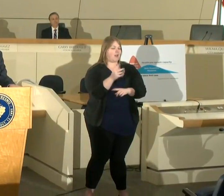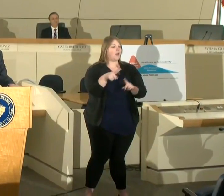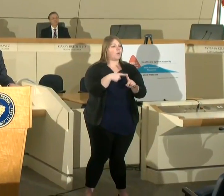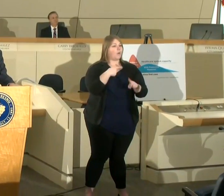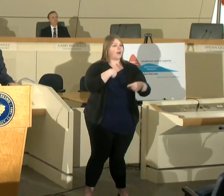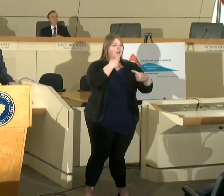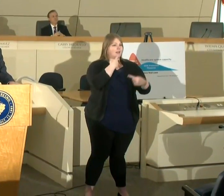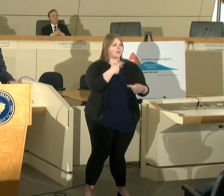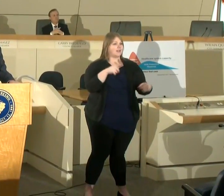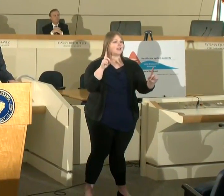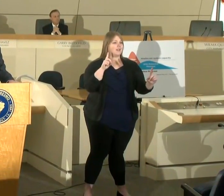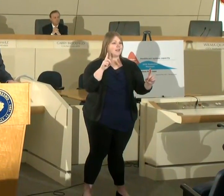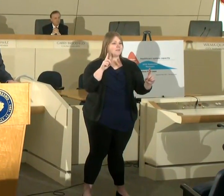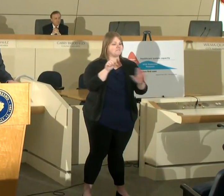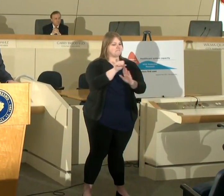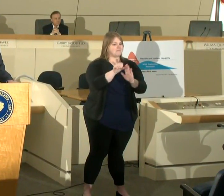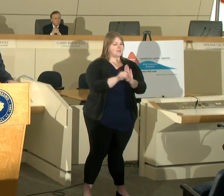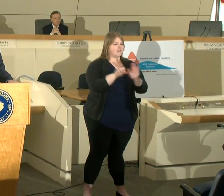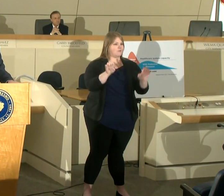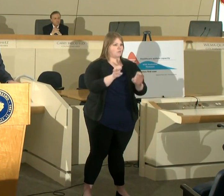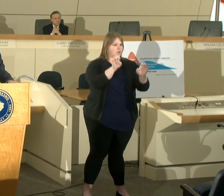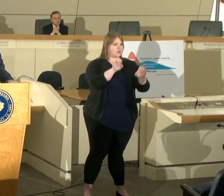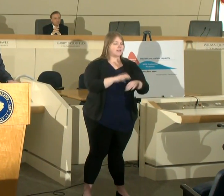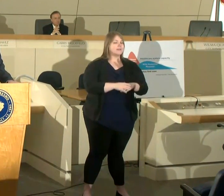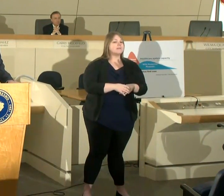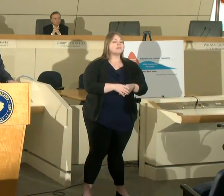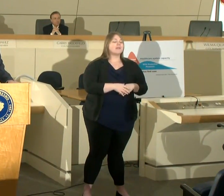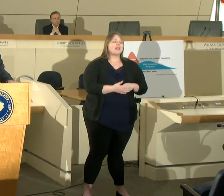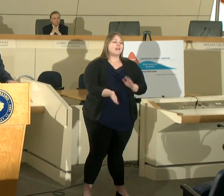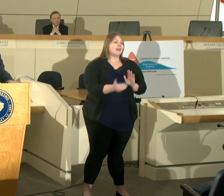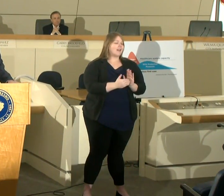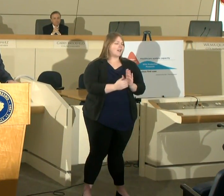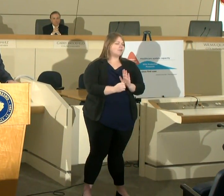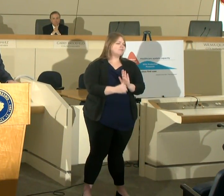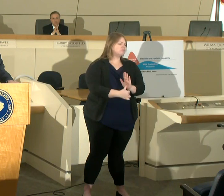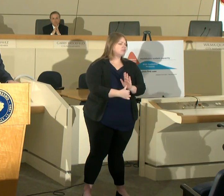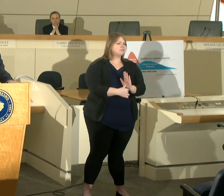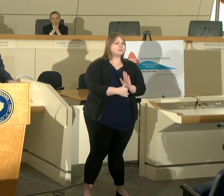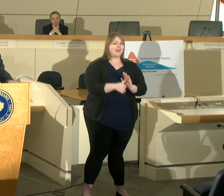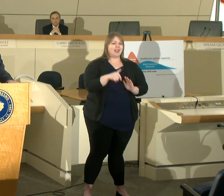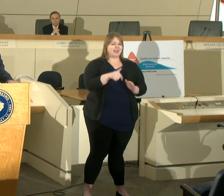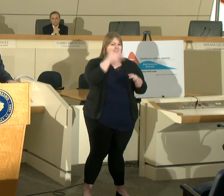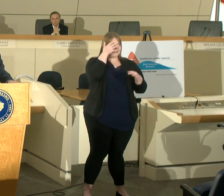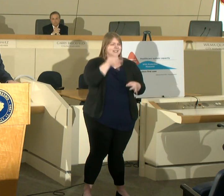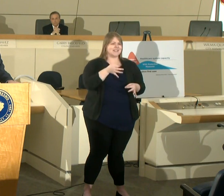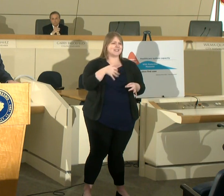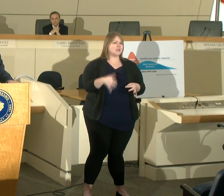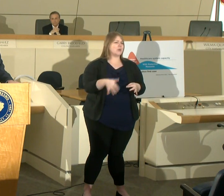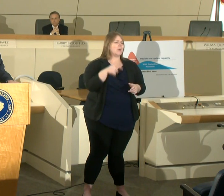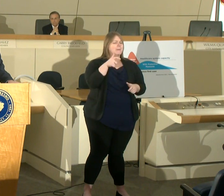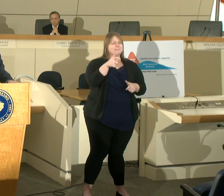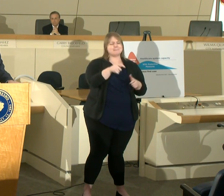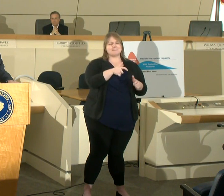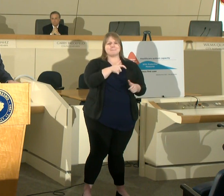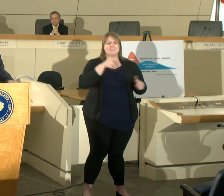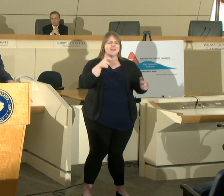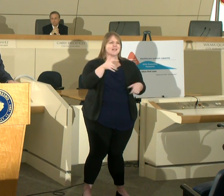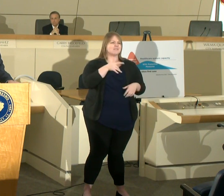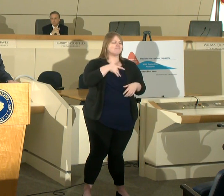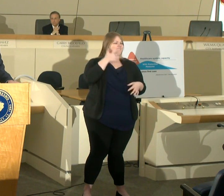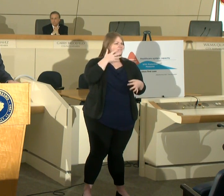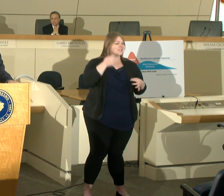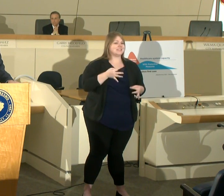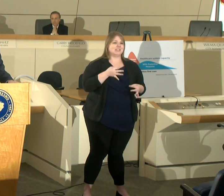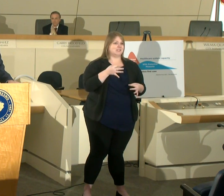a state of emergency and I'll just say that this is the biggest decision any of us have ever made in our political careers and it has